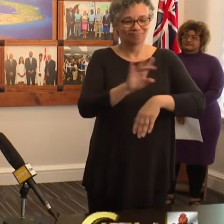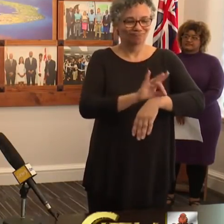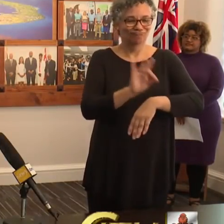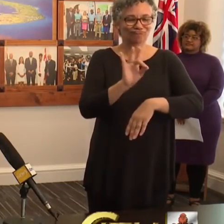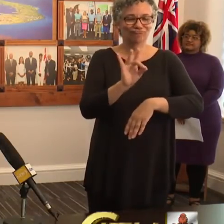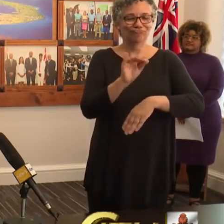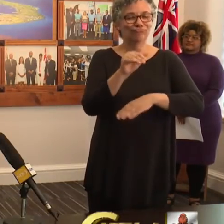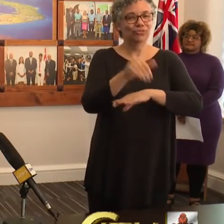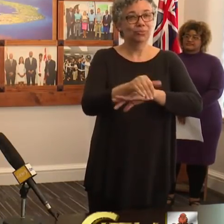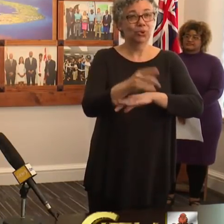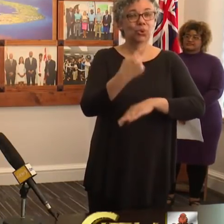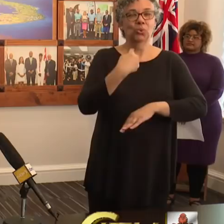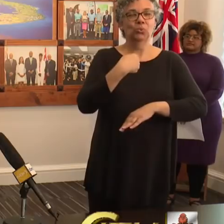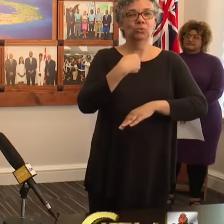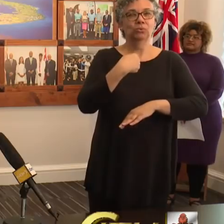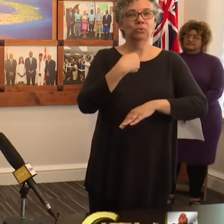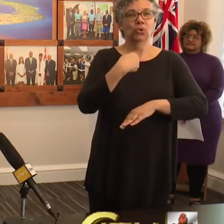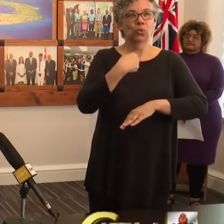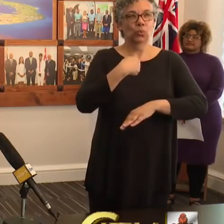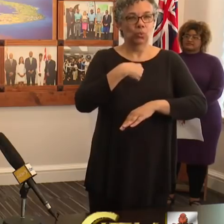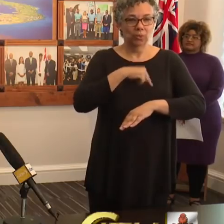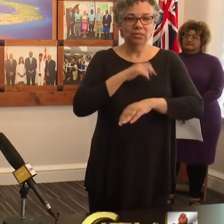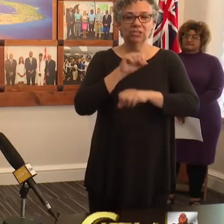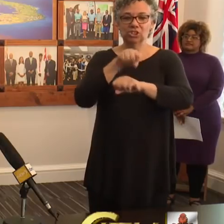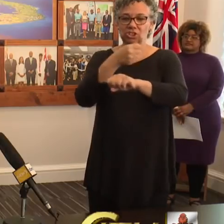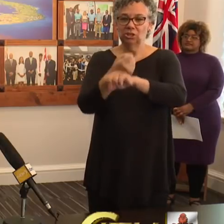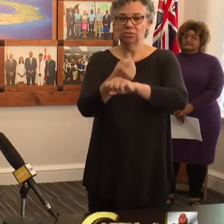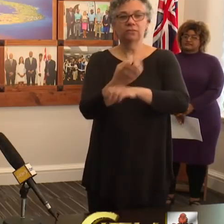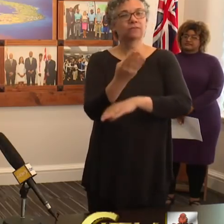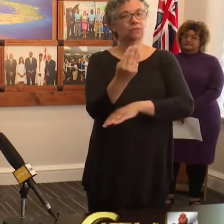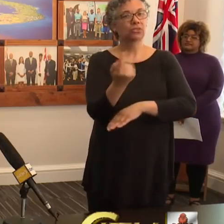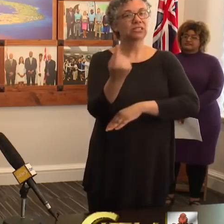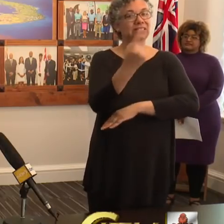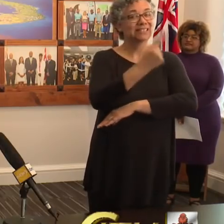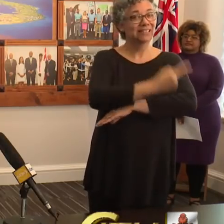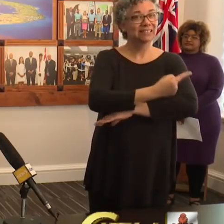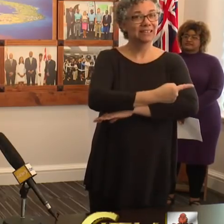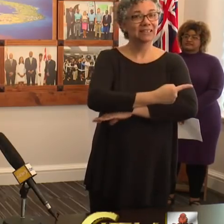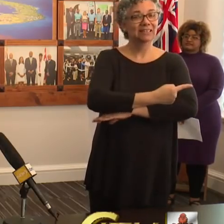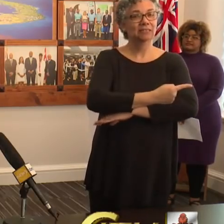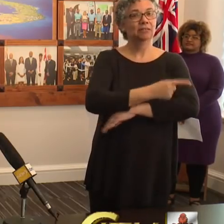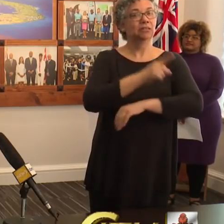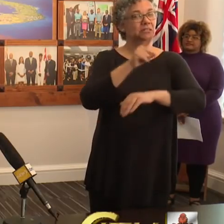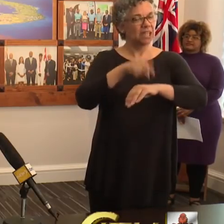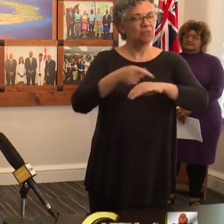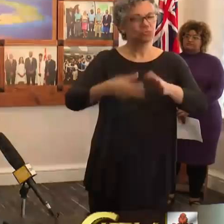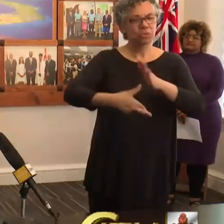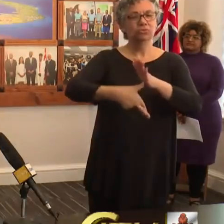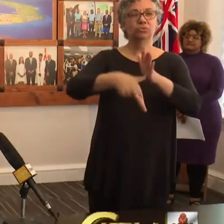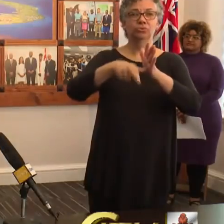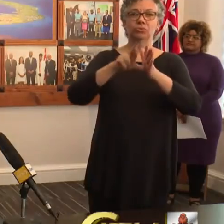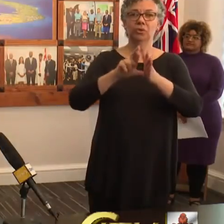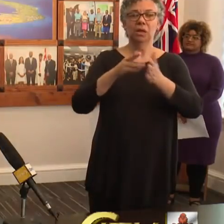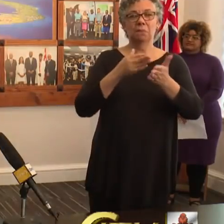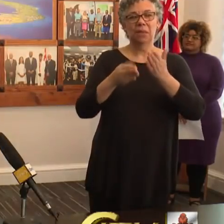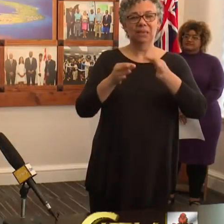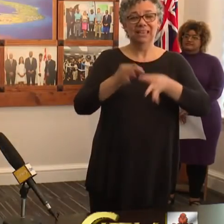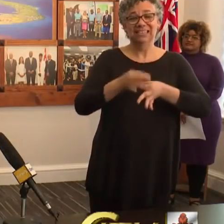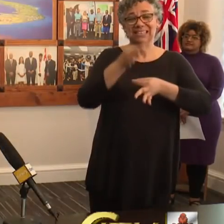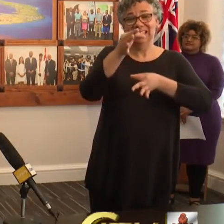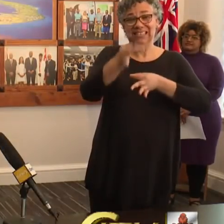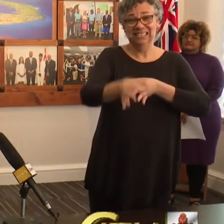will be in shelter-in-place for 14 days, and this time period will be reviewed and may be extended.